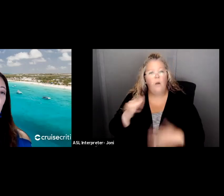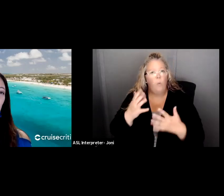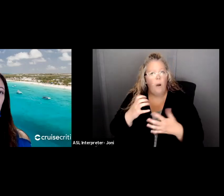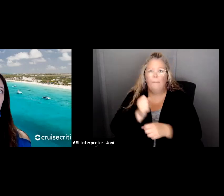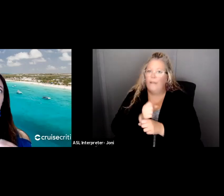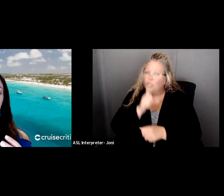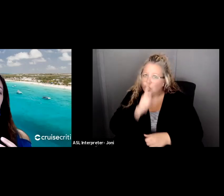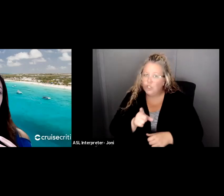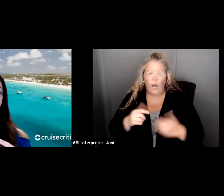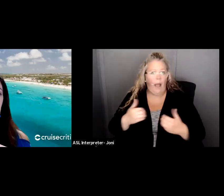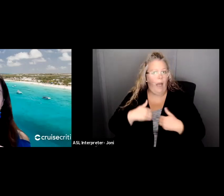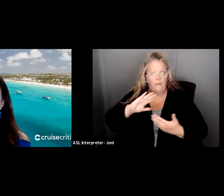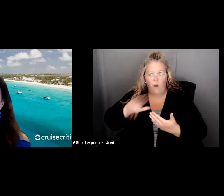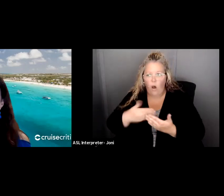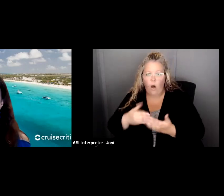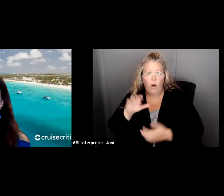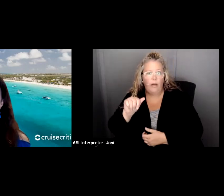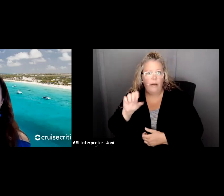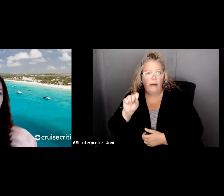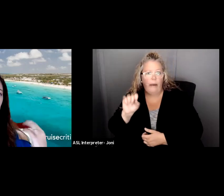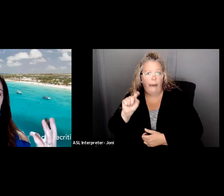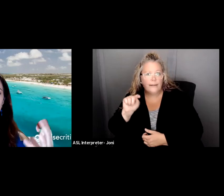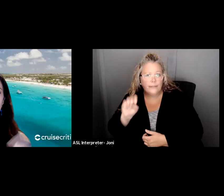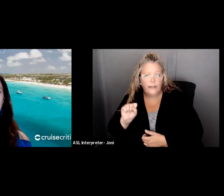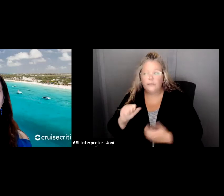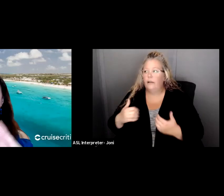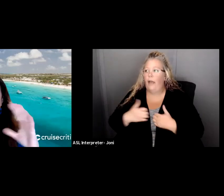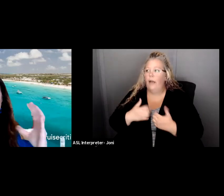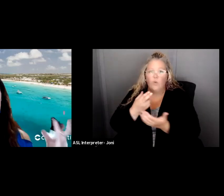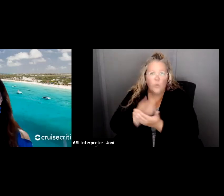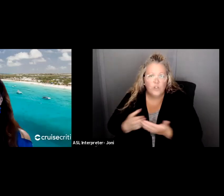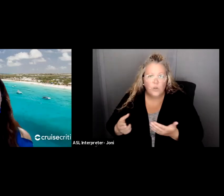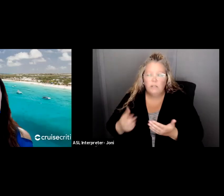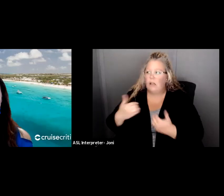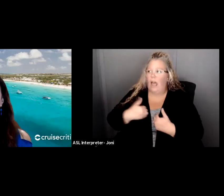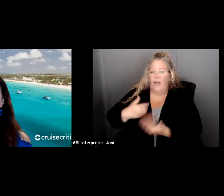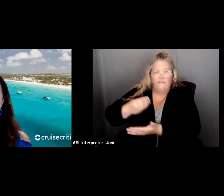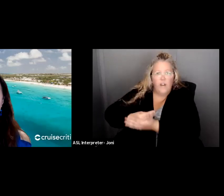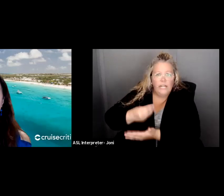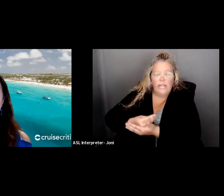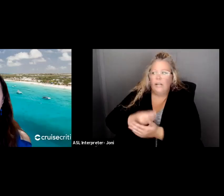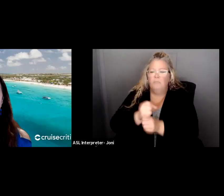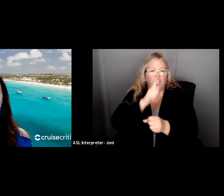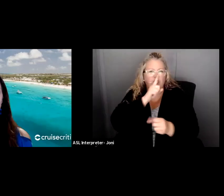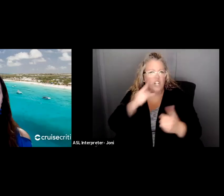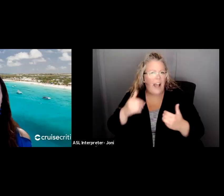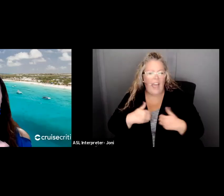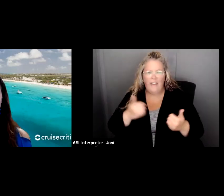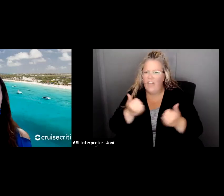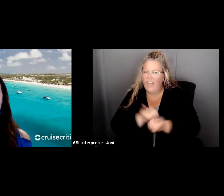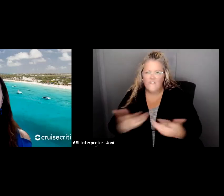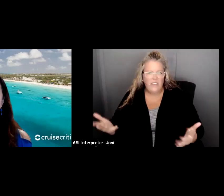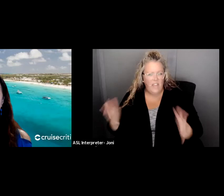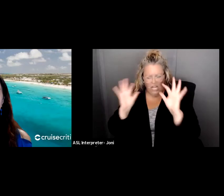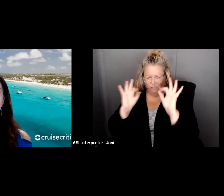um, that you have the need in your community, that you have the funding. You're going to, you're going to want to make sure you have all these things, um,